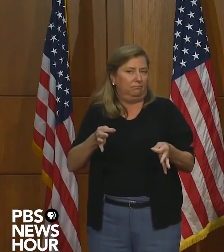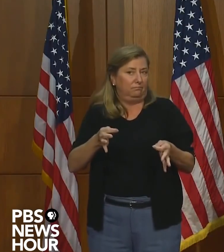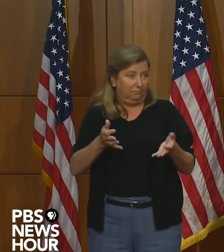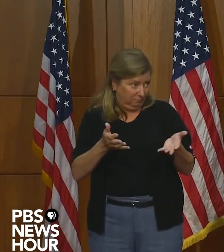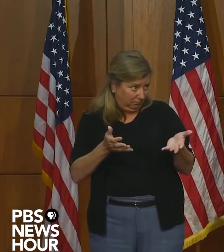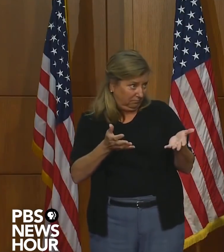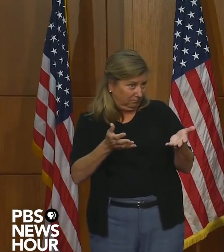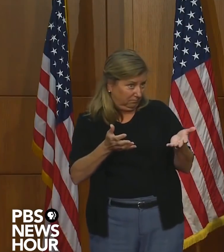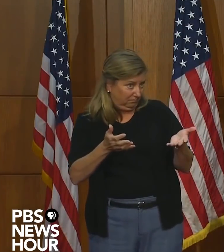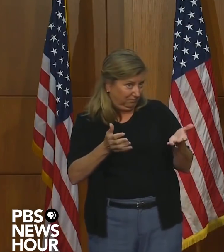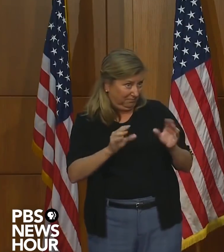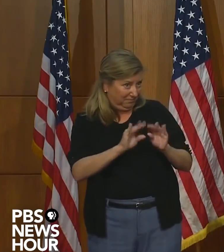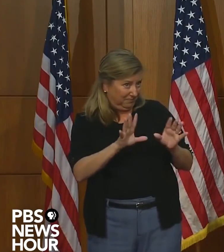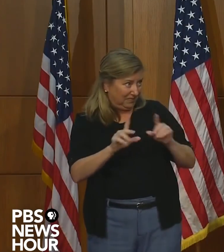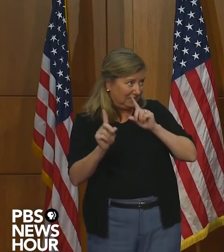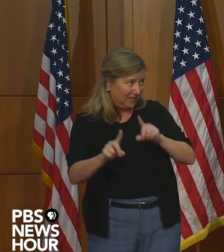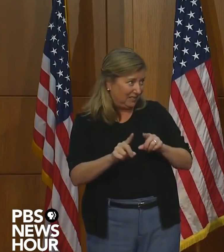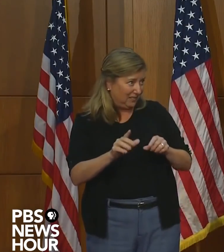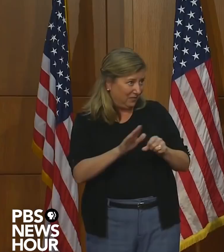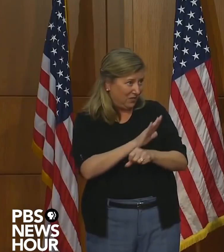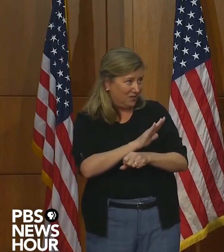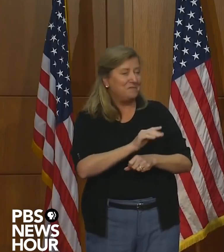It's, it's, did I get all of your questions?